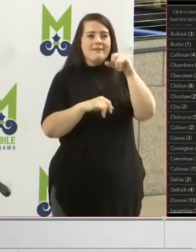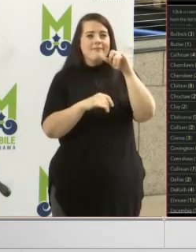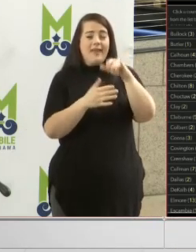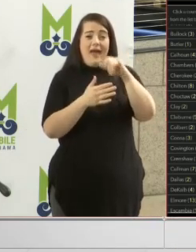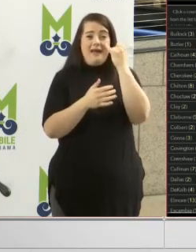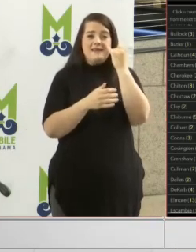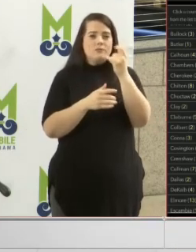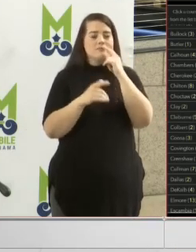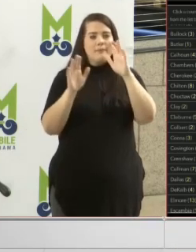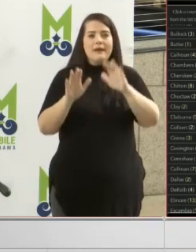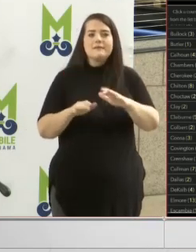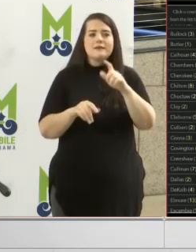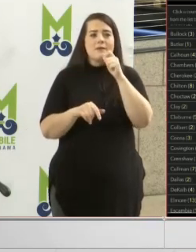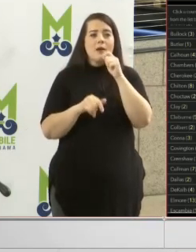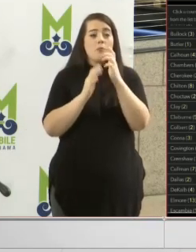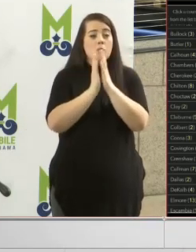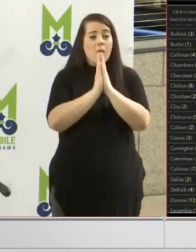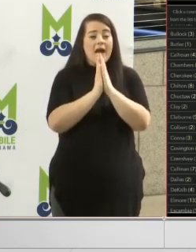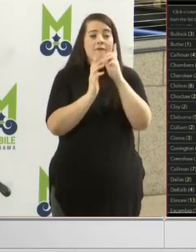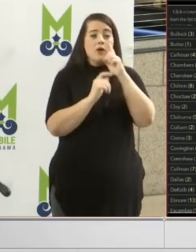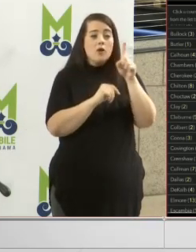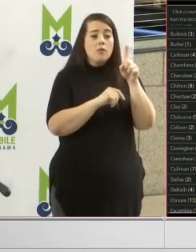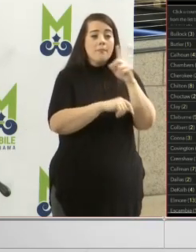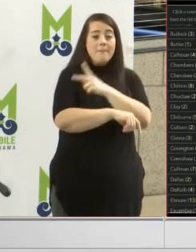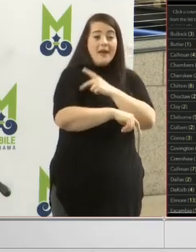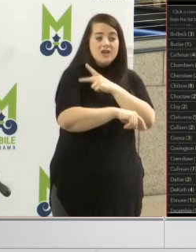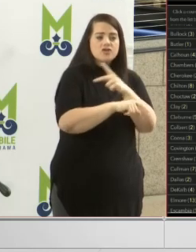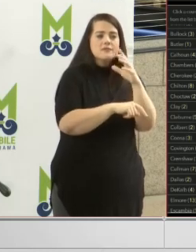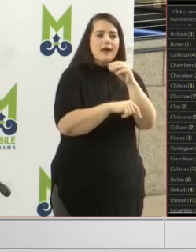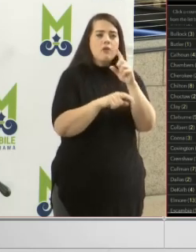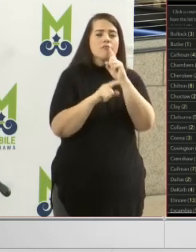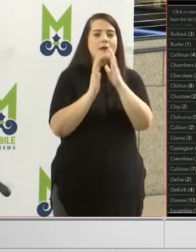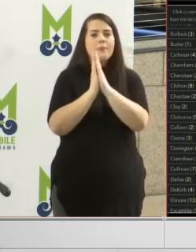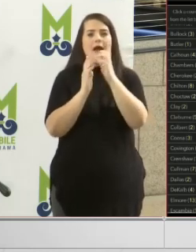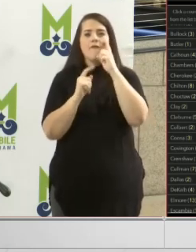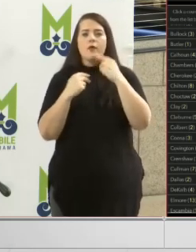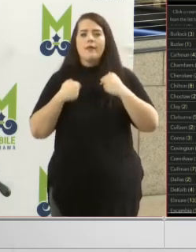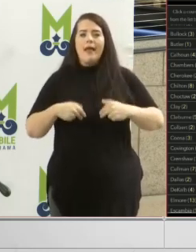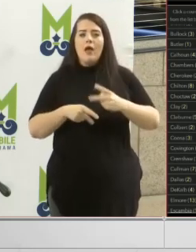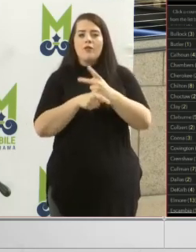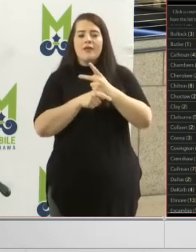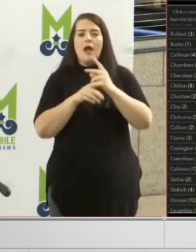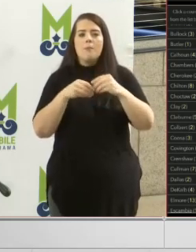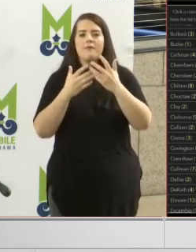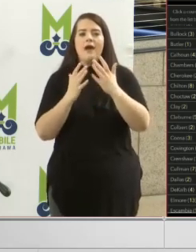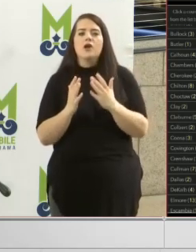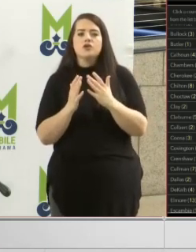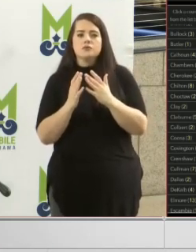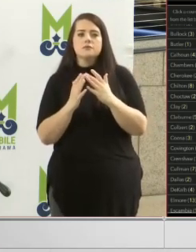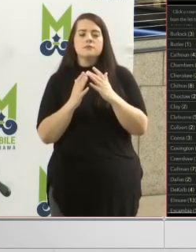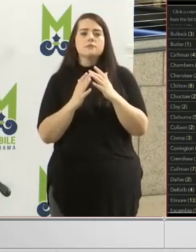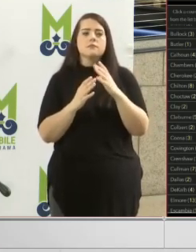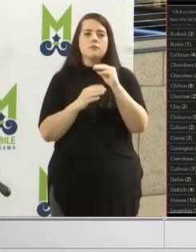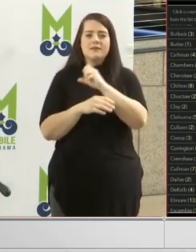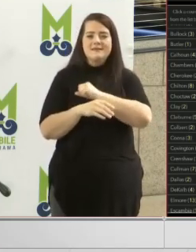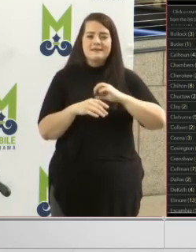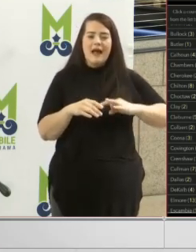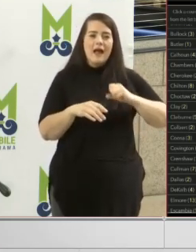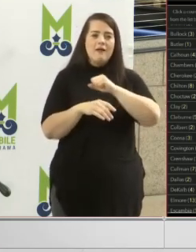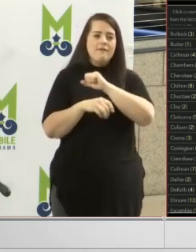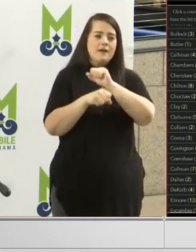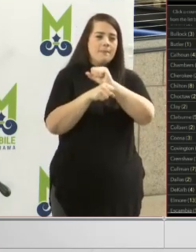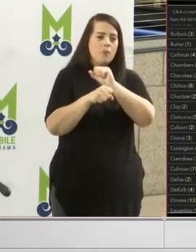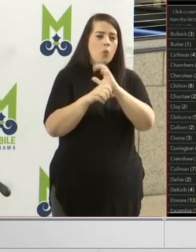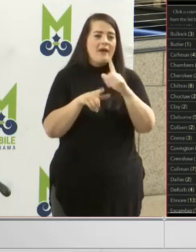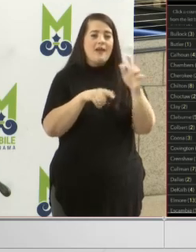praying for not only those patients in there, but we were also really praying for the health care providers. And as they were leaving at the end of their